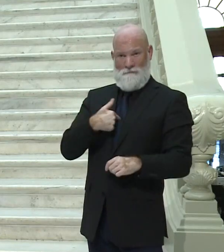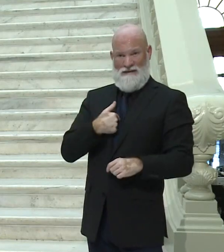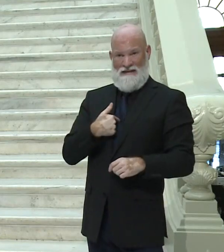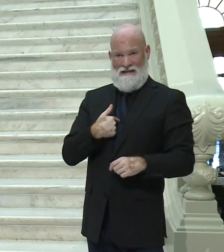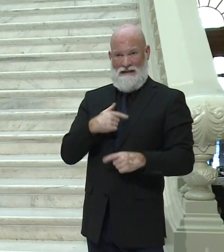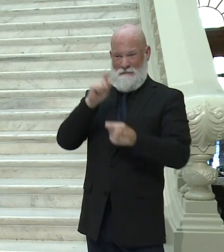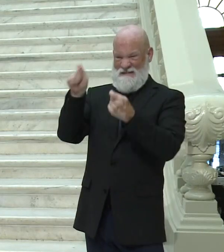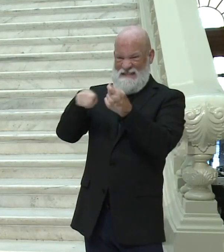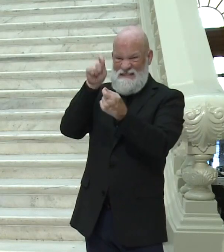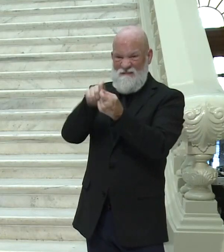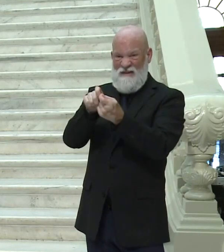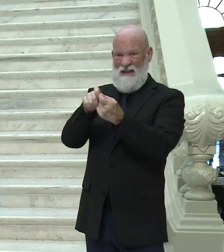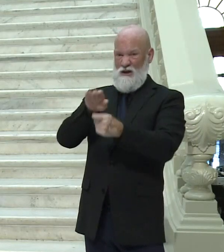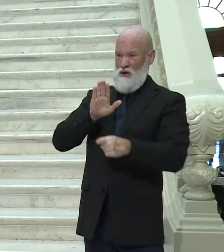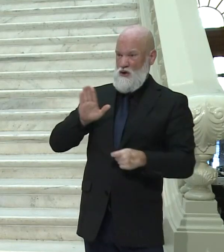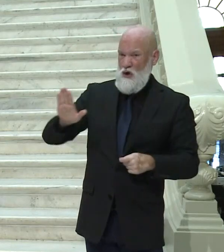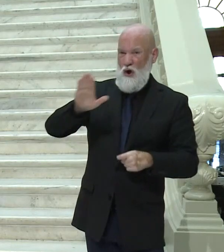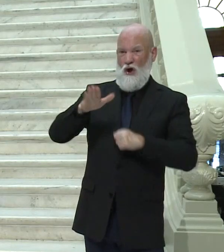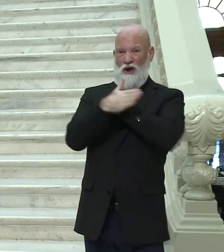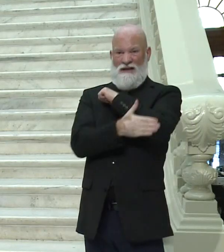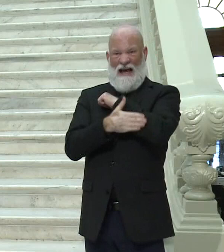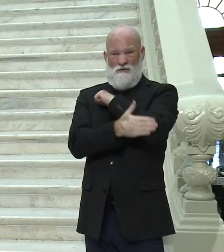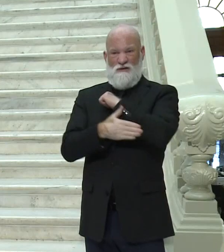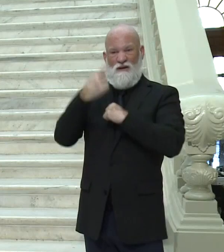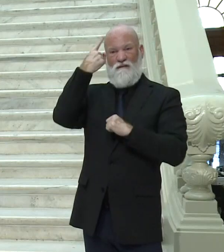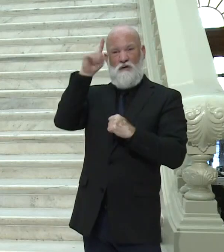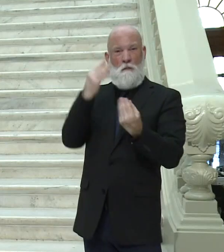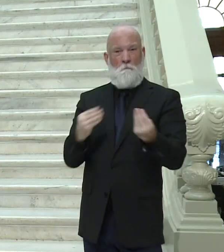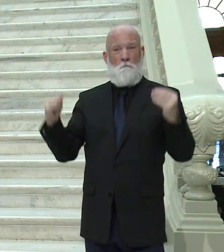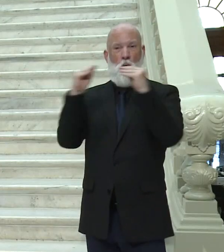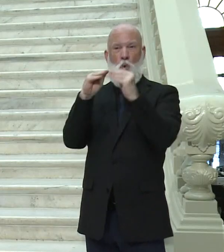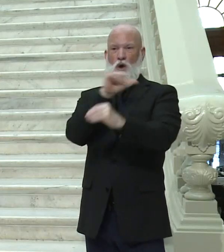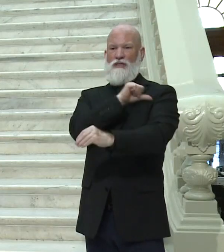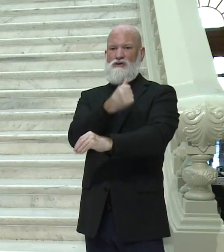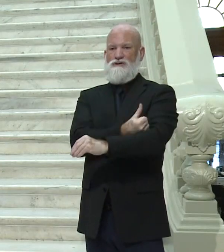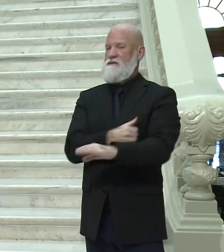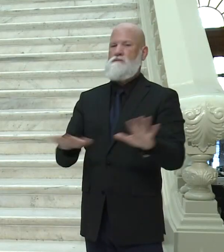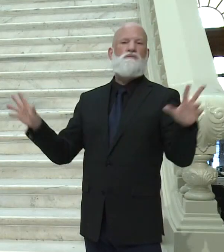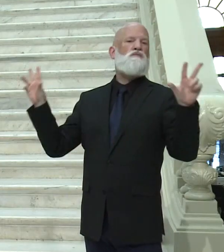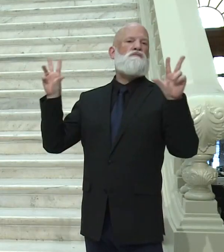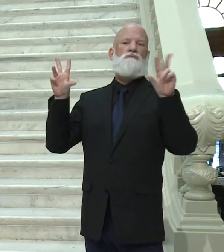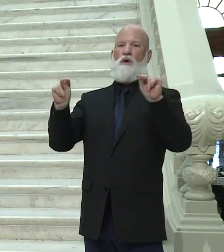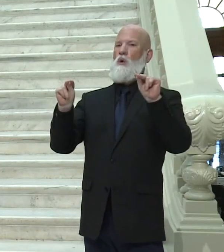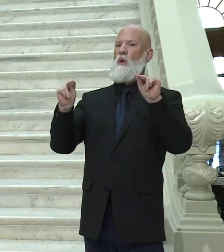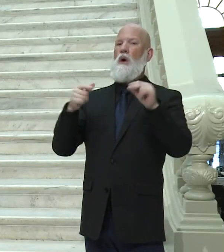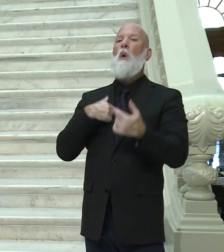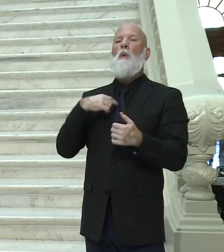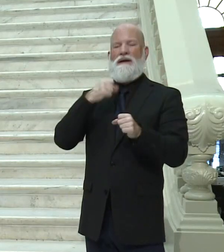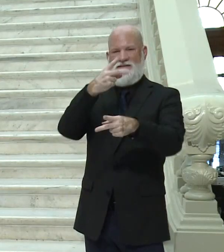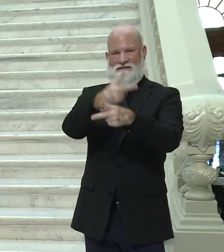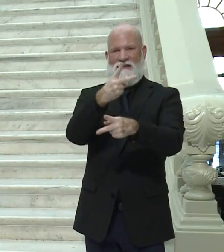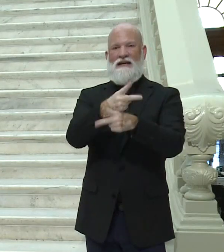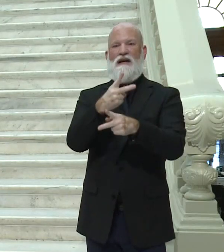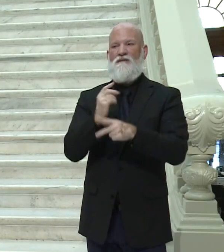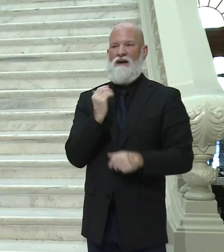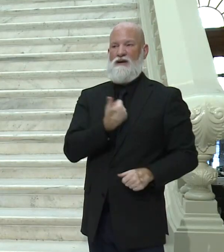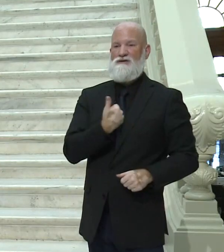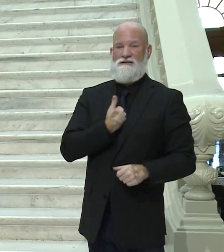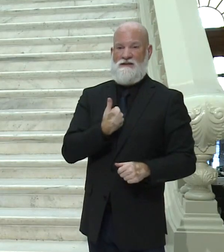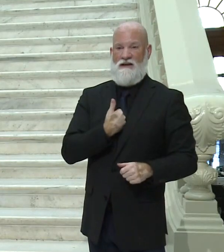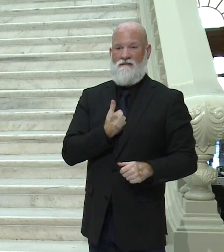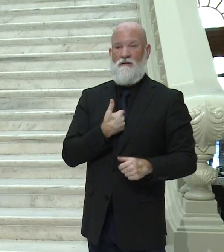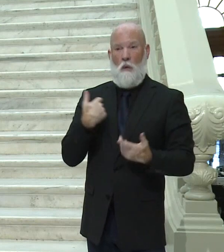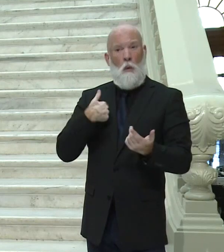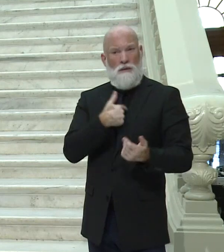Daugherty County? And he goes, no, I don't want to be singled out. We can tackle this problem at the local level. And they did. They did a great job. I guess just